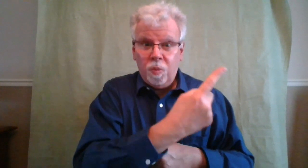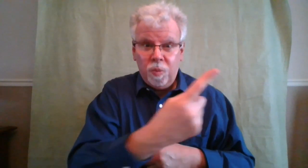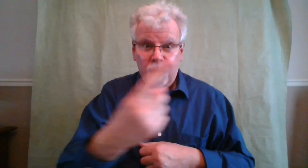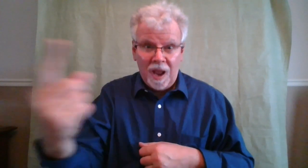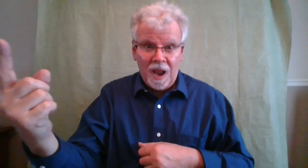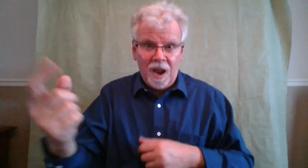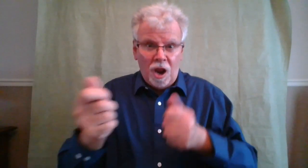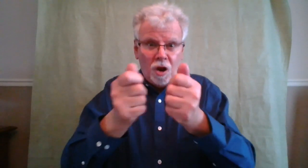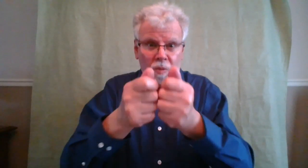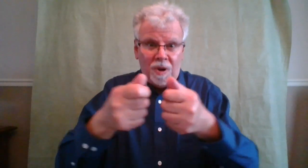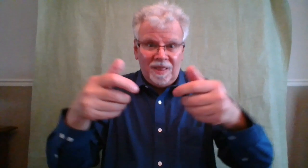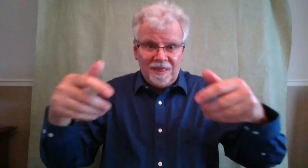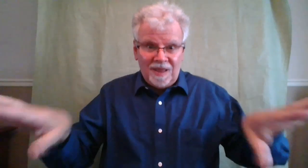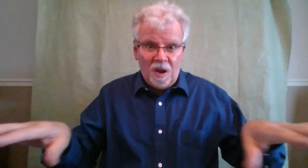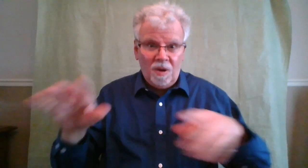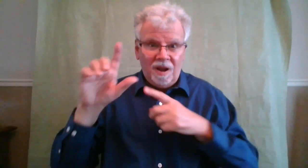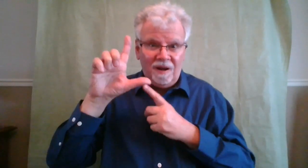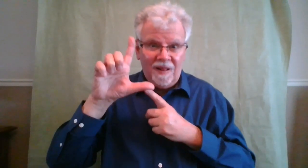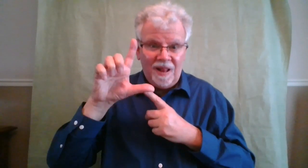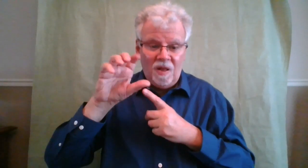Whoever is without love